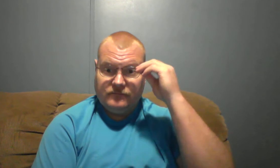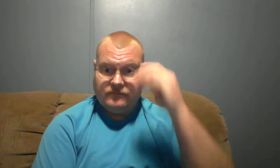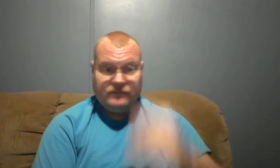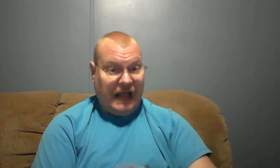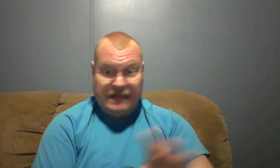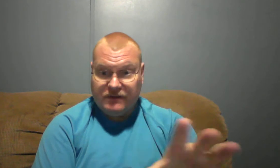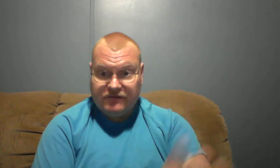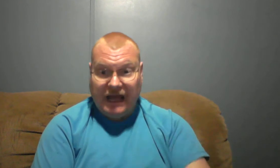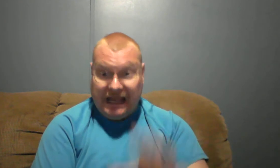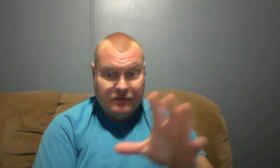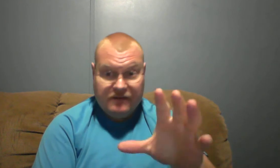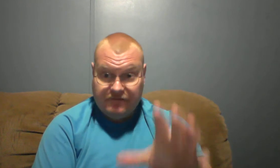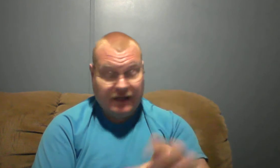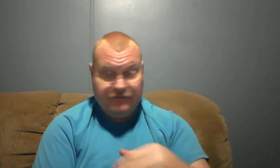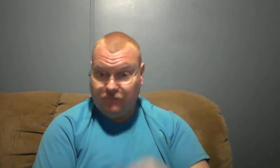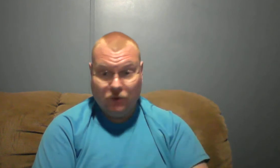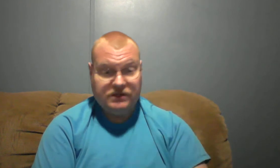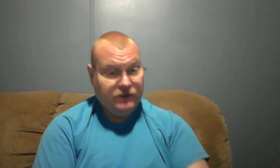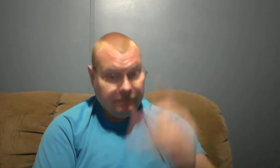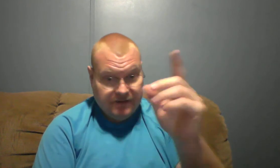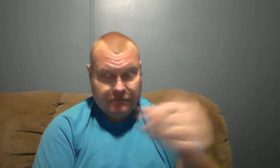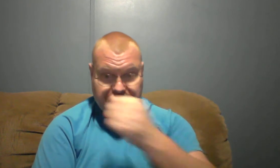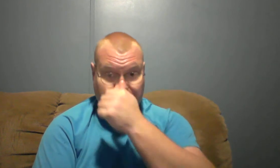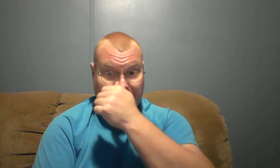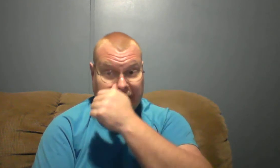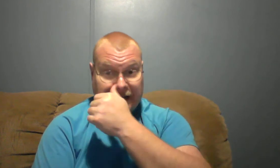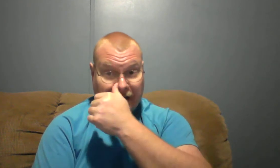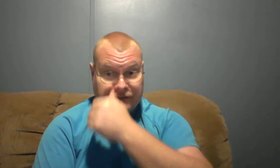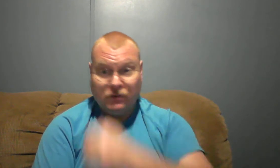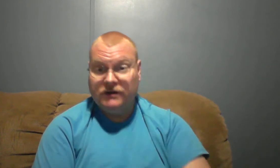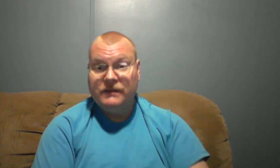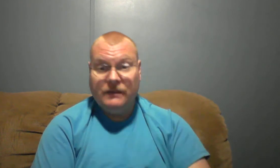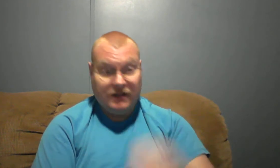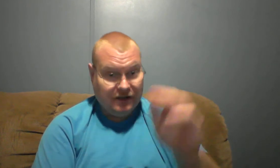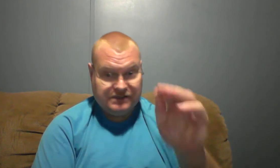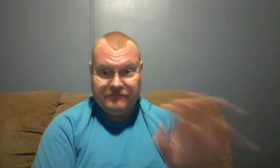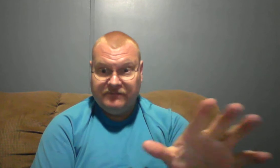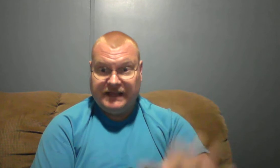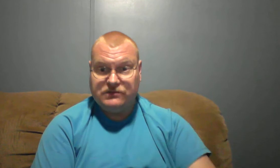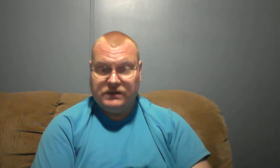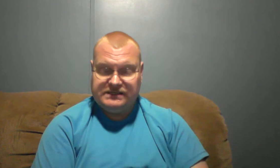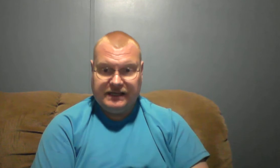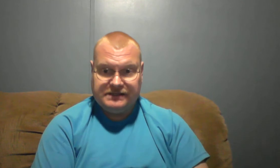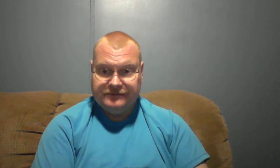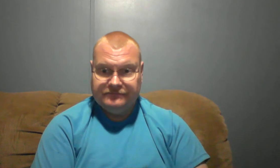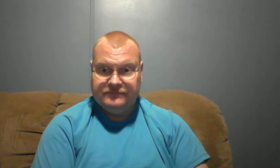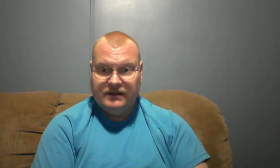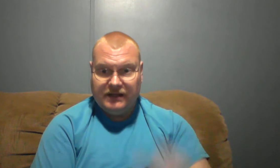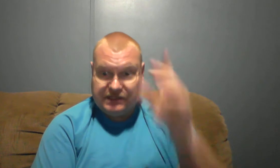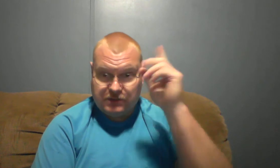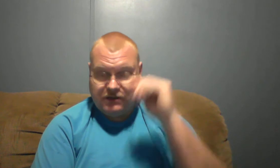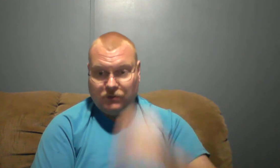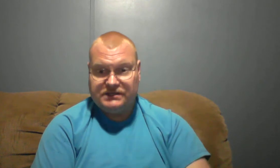Hate me if you want to, but you're going to hate God's word because that's what it says. That's what the Lord says.